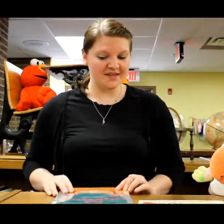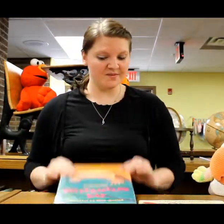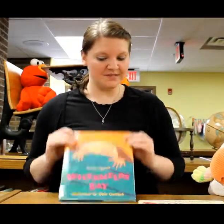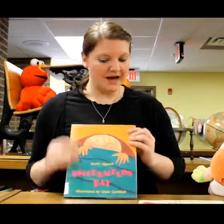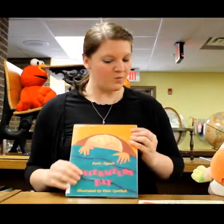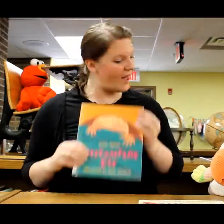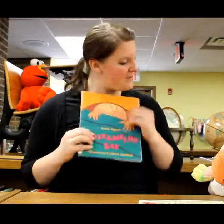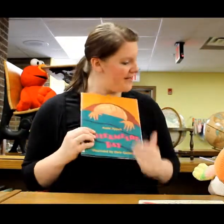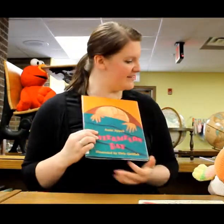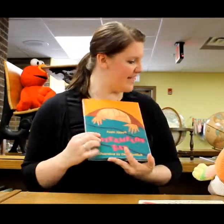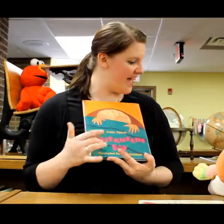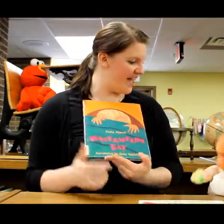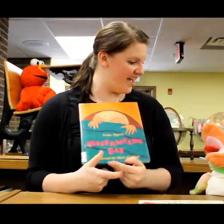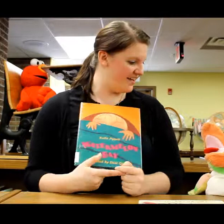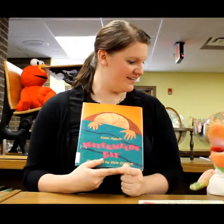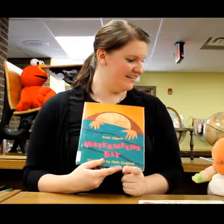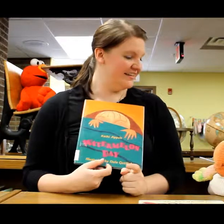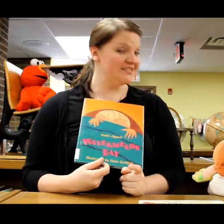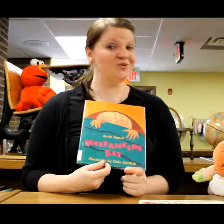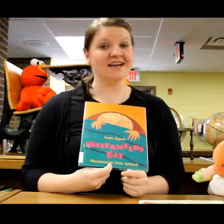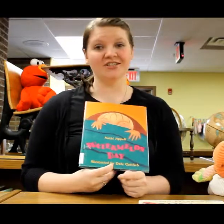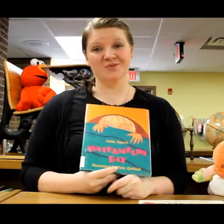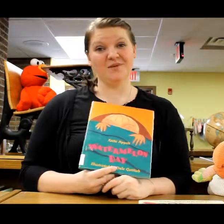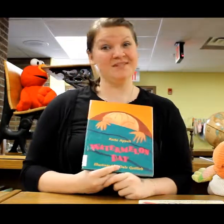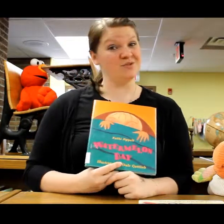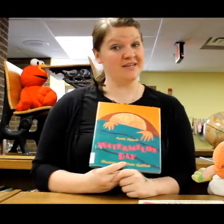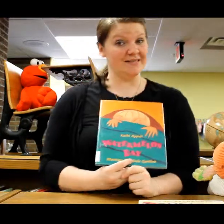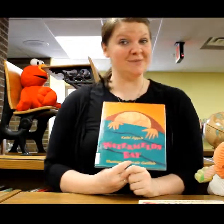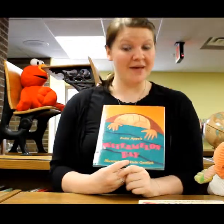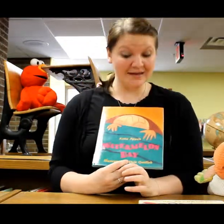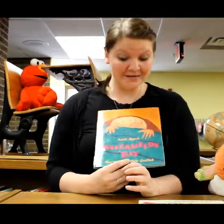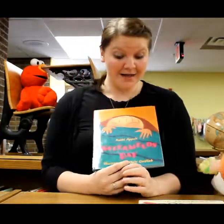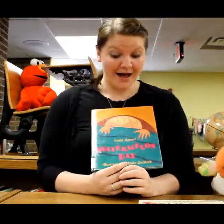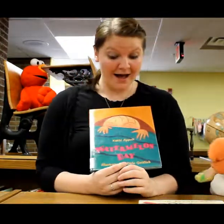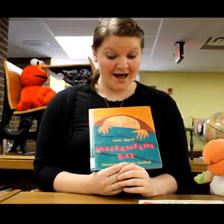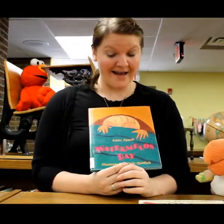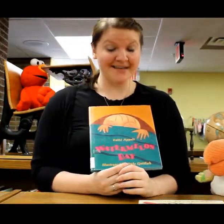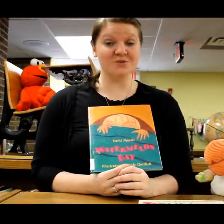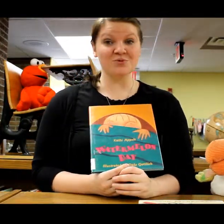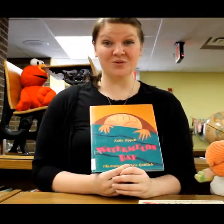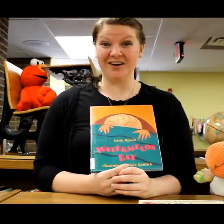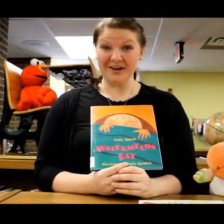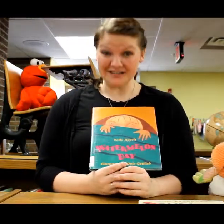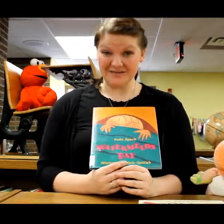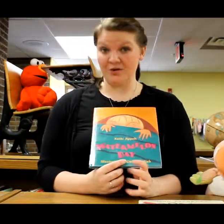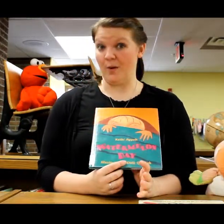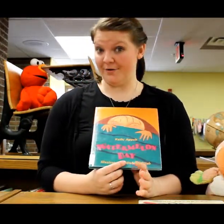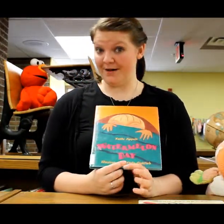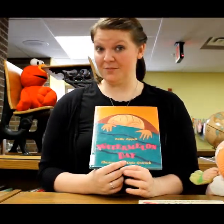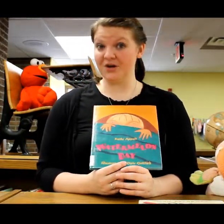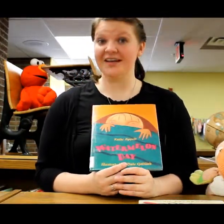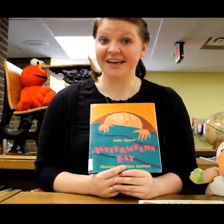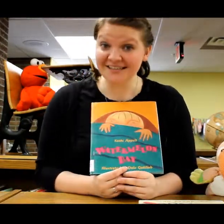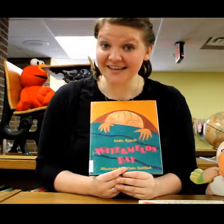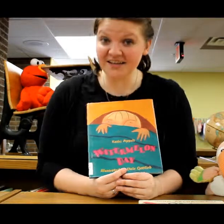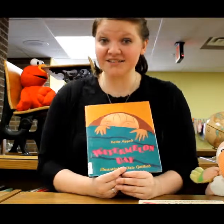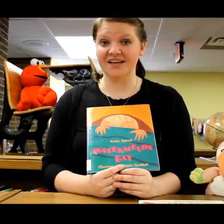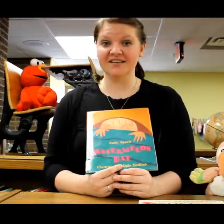with it was called Watermelon Day. This was actually one of Miss Suzanne's picks. I guess it was really hard to find a watermelon book. Hint, hint, hint.